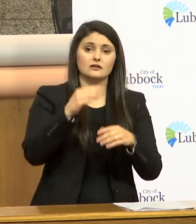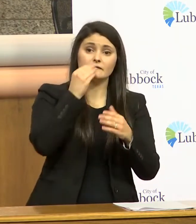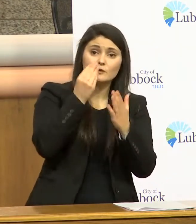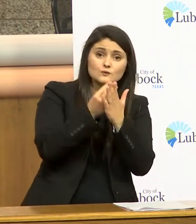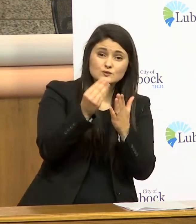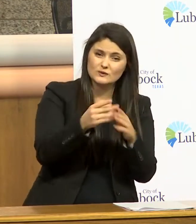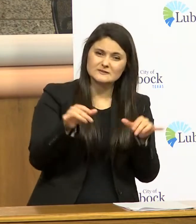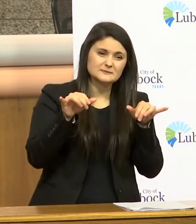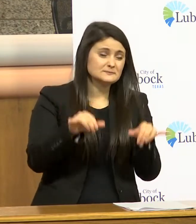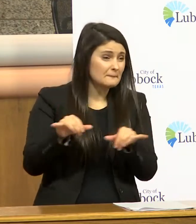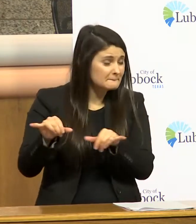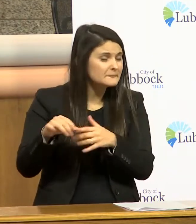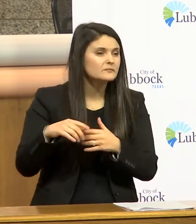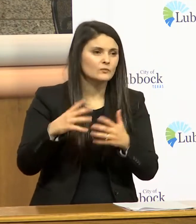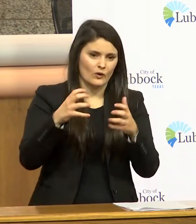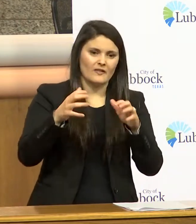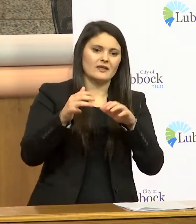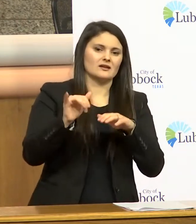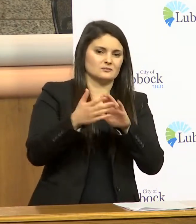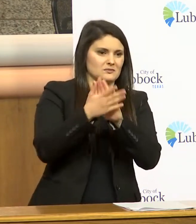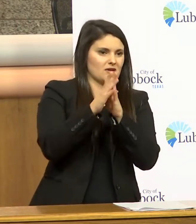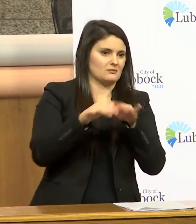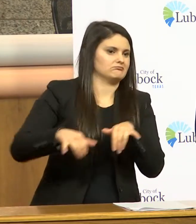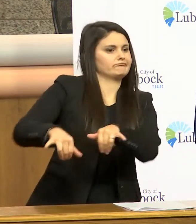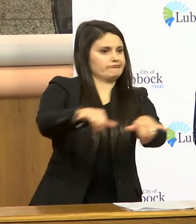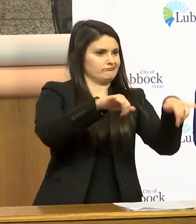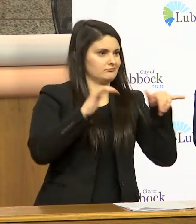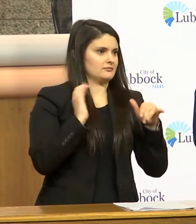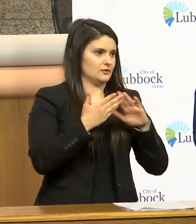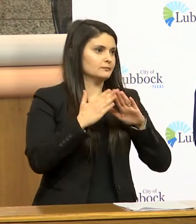same we want that to become prevalent in our community